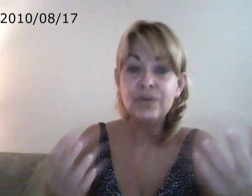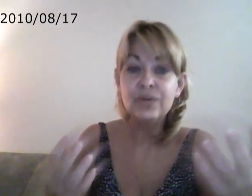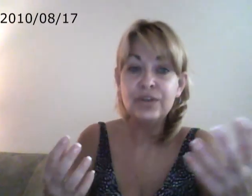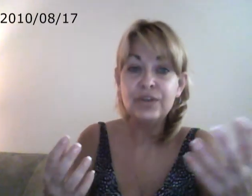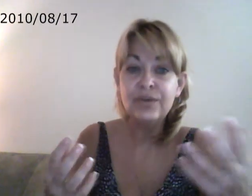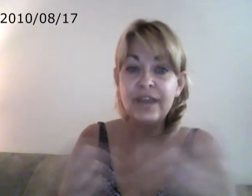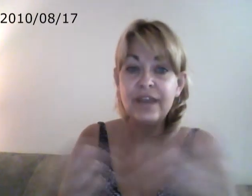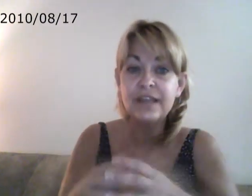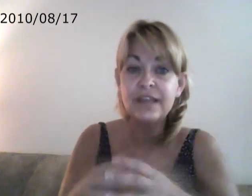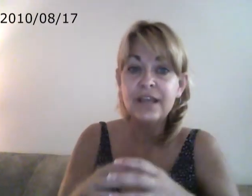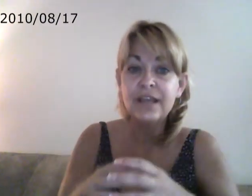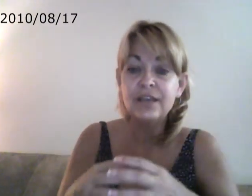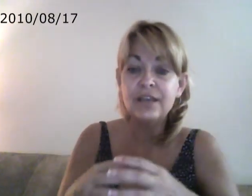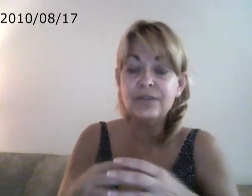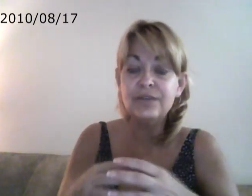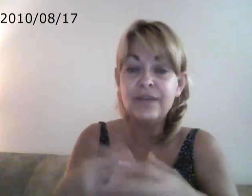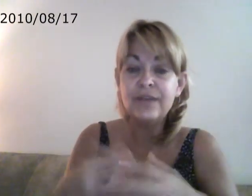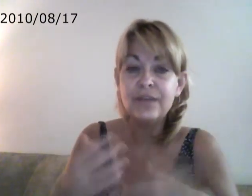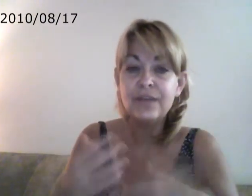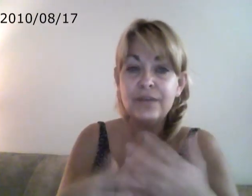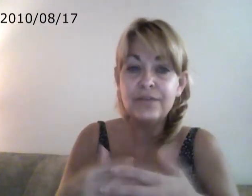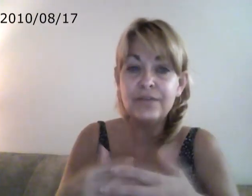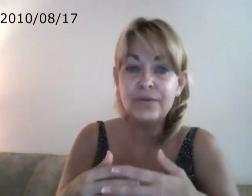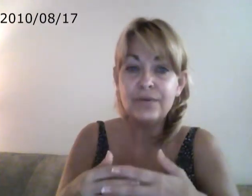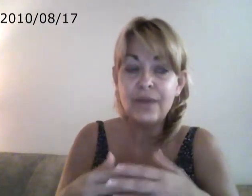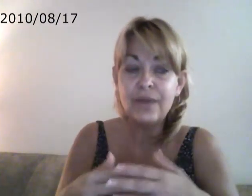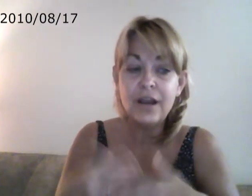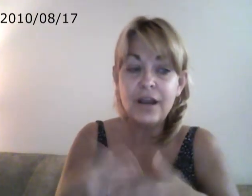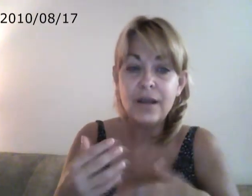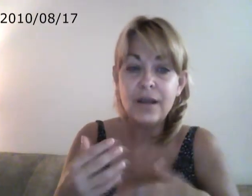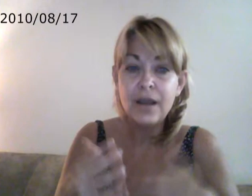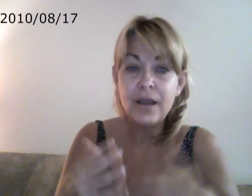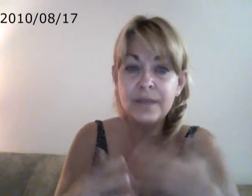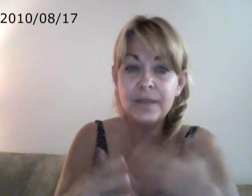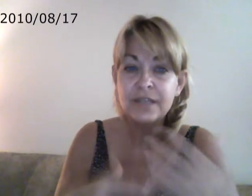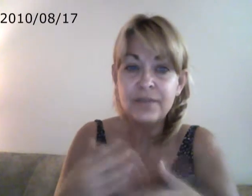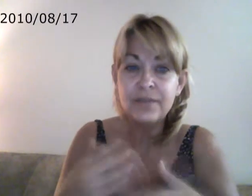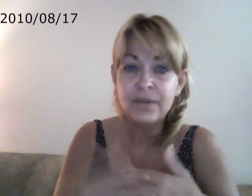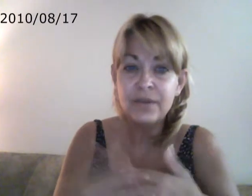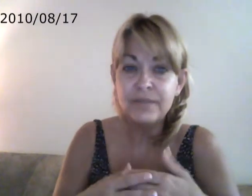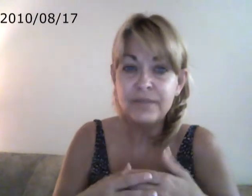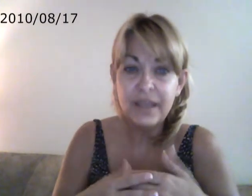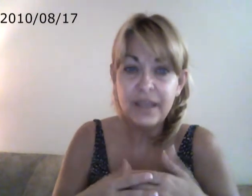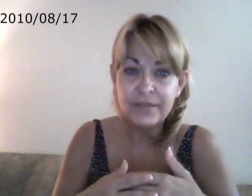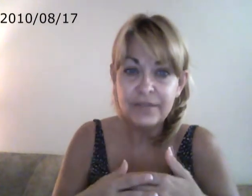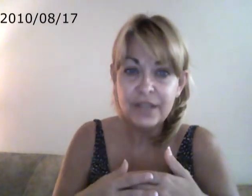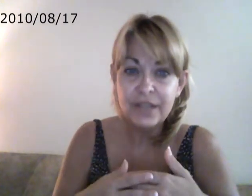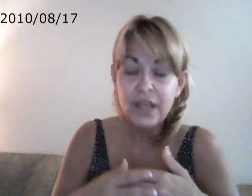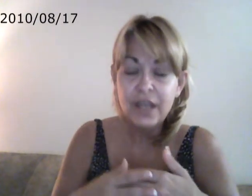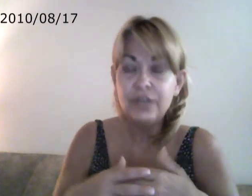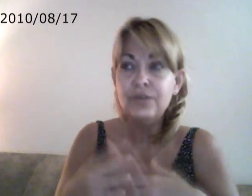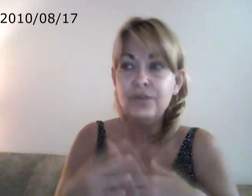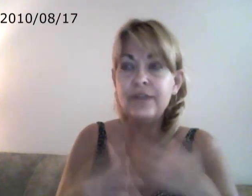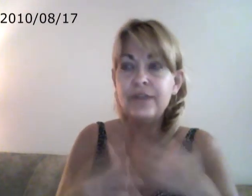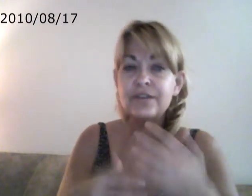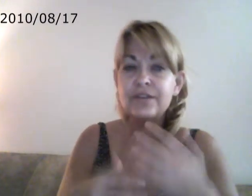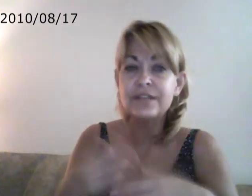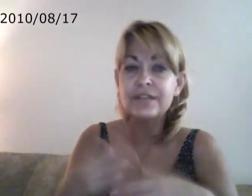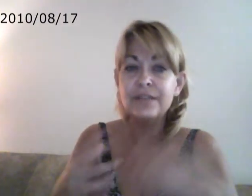to cure that, you have to get rid of your obsessive-compulsive behaviors. You have to start seeing the